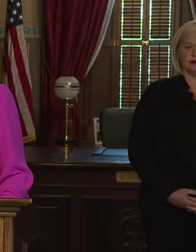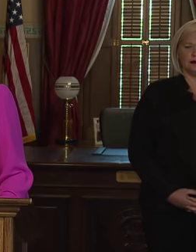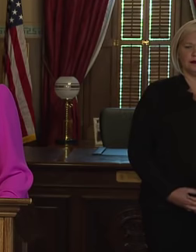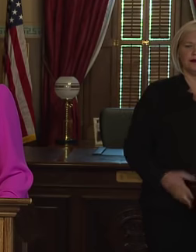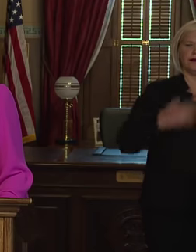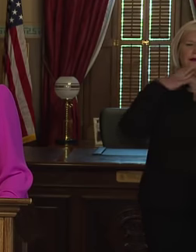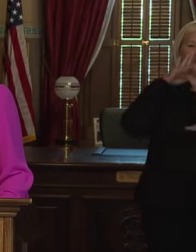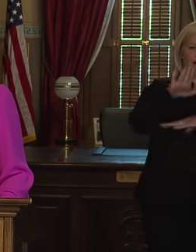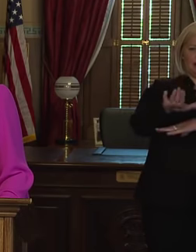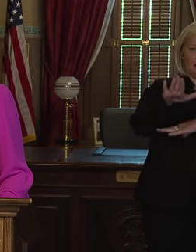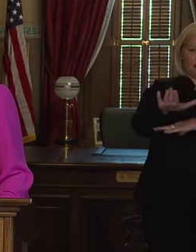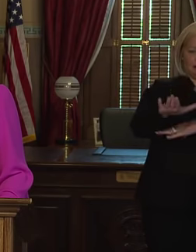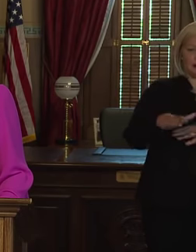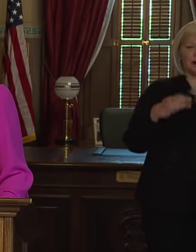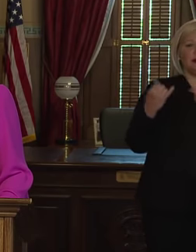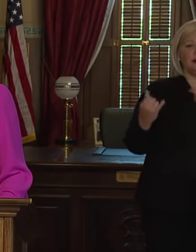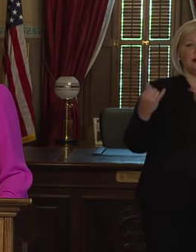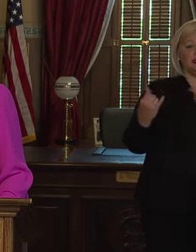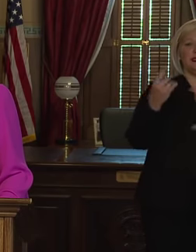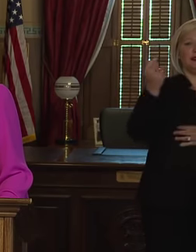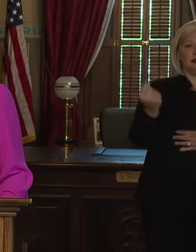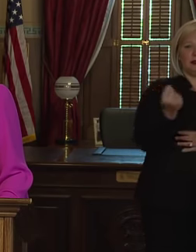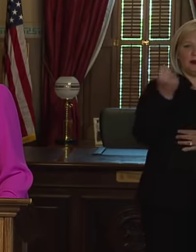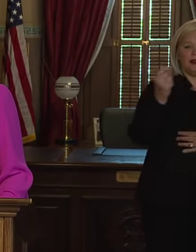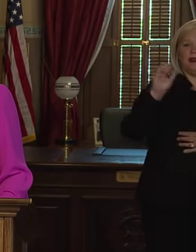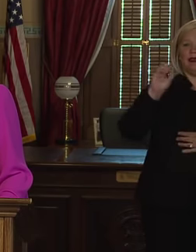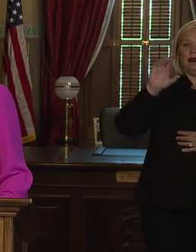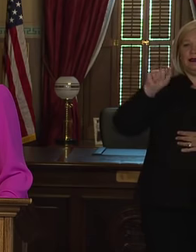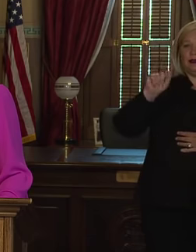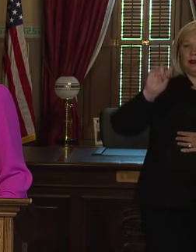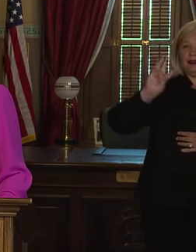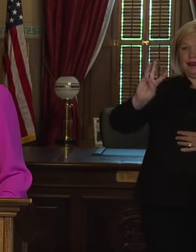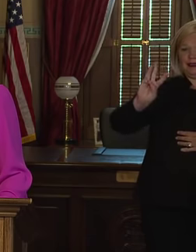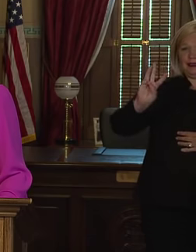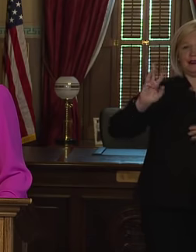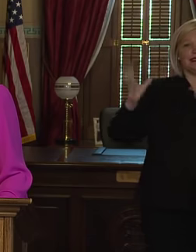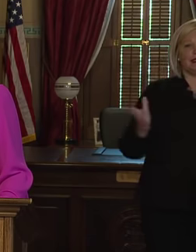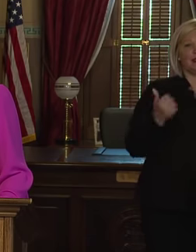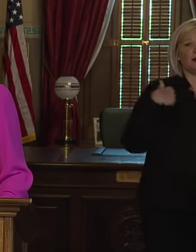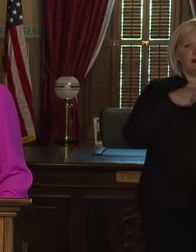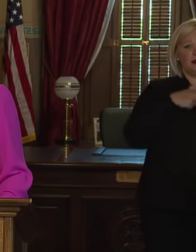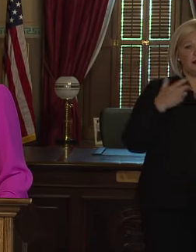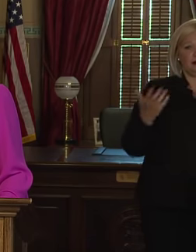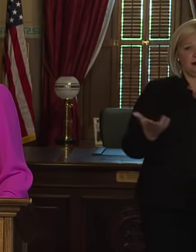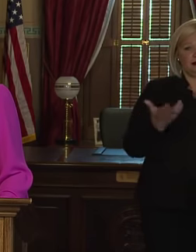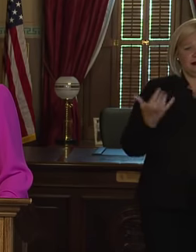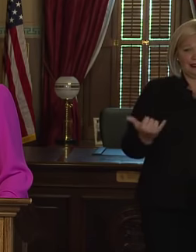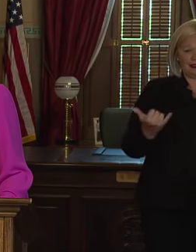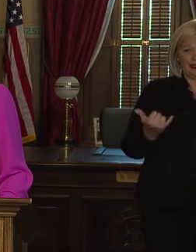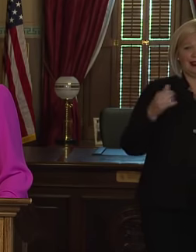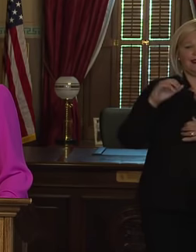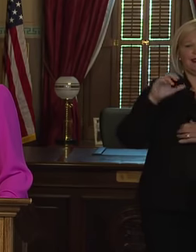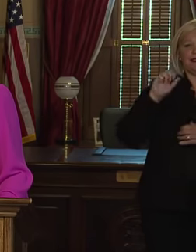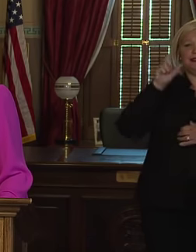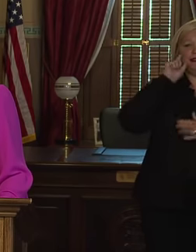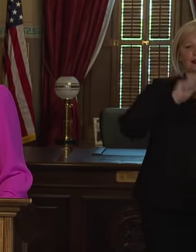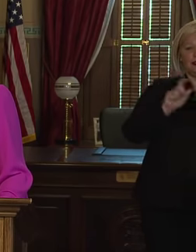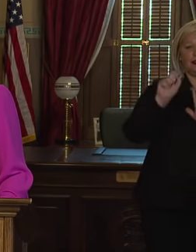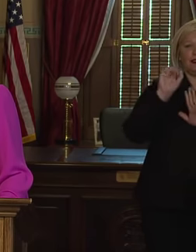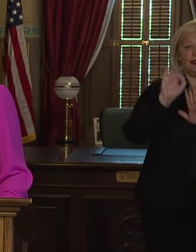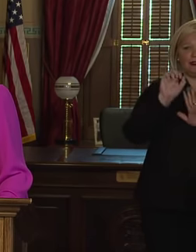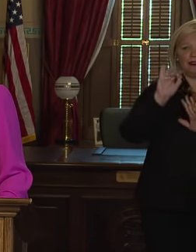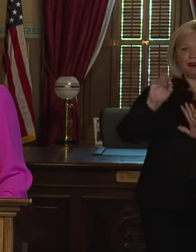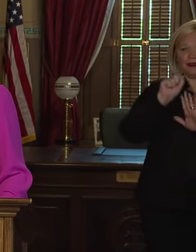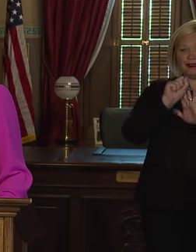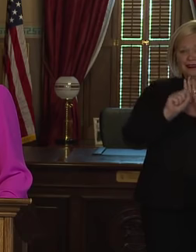Good afternoon. Today is Tuesday, October 6th. I am joined today by Secretary of State Jocelyn Benson and